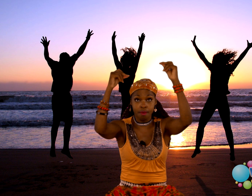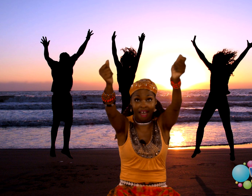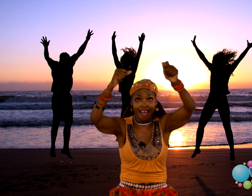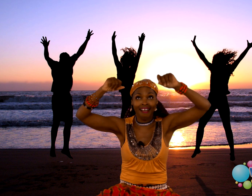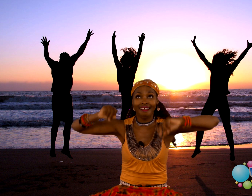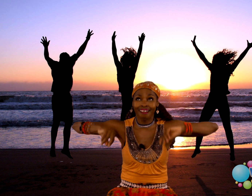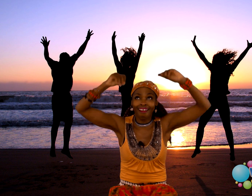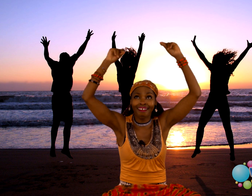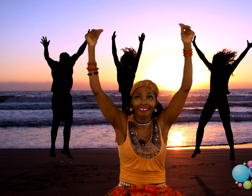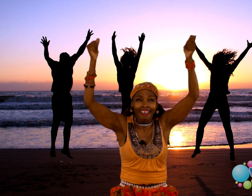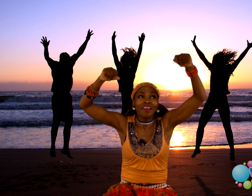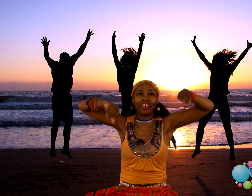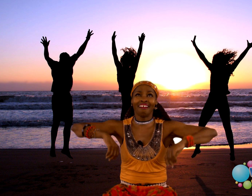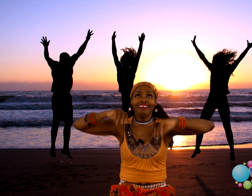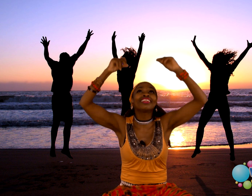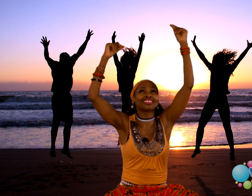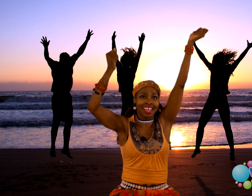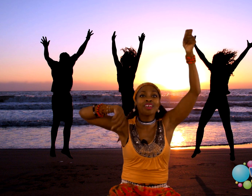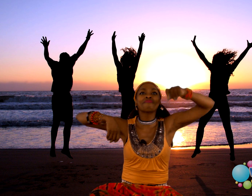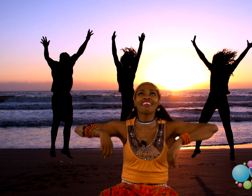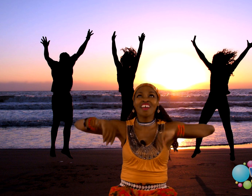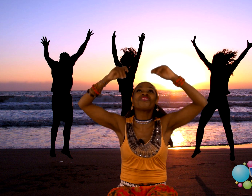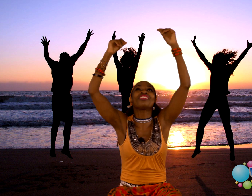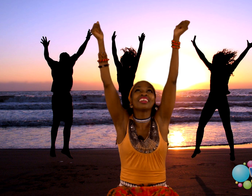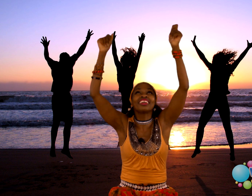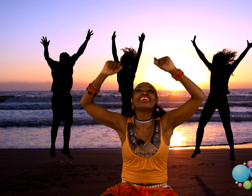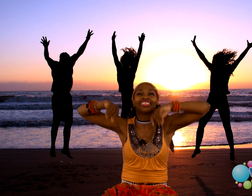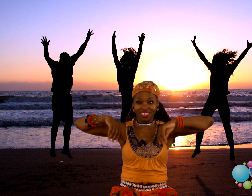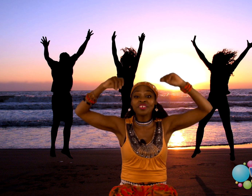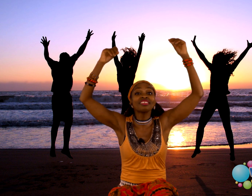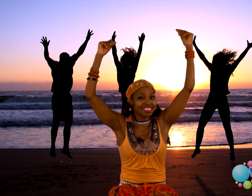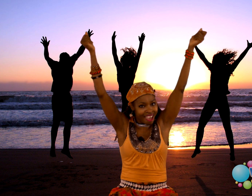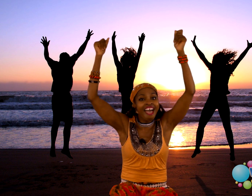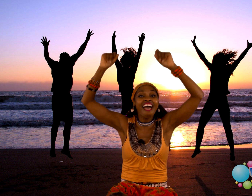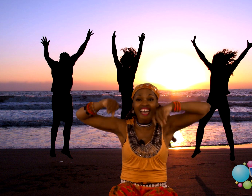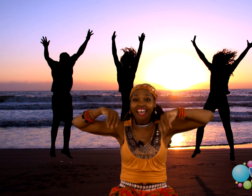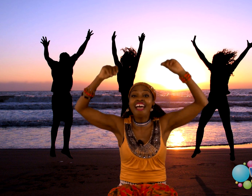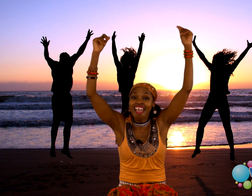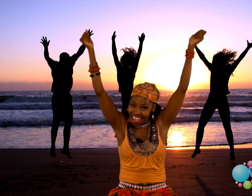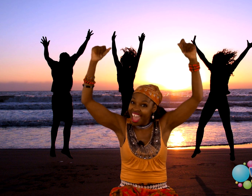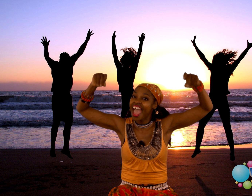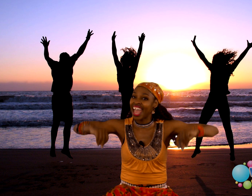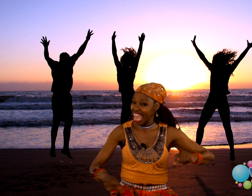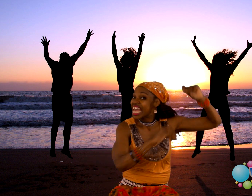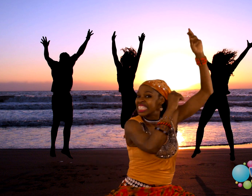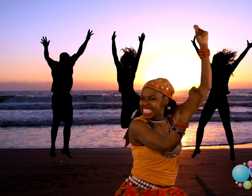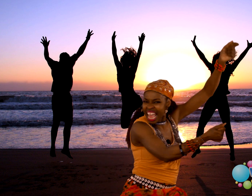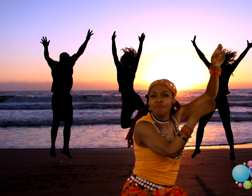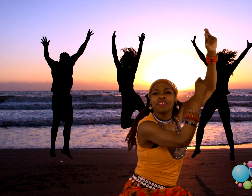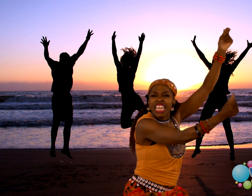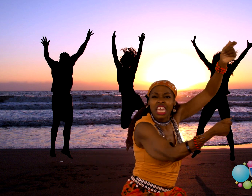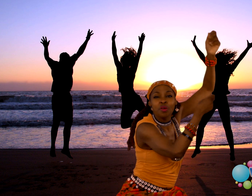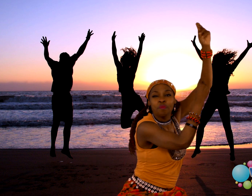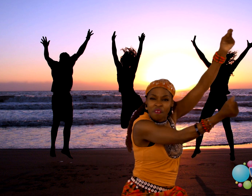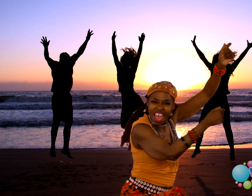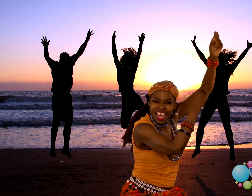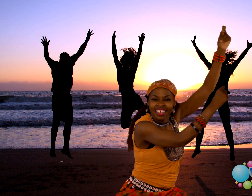up high. I want you snapping your fingers to the side. Snap them right